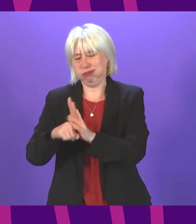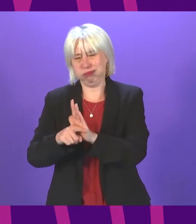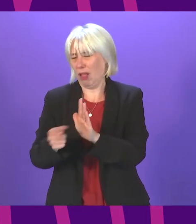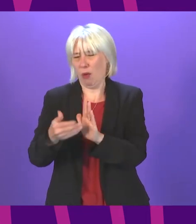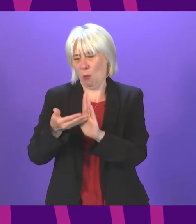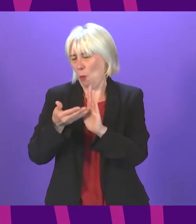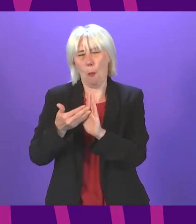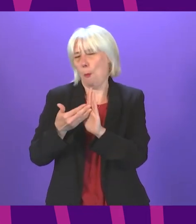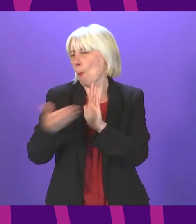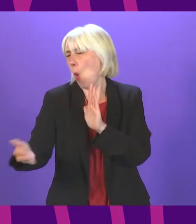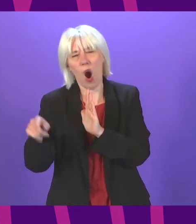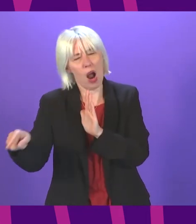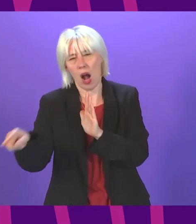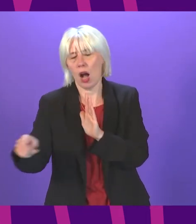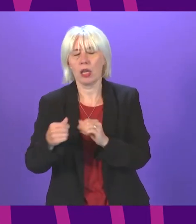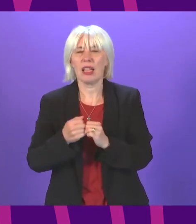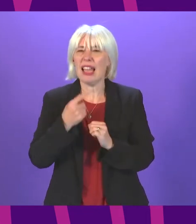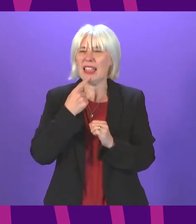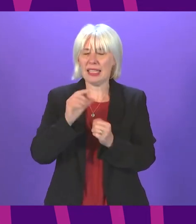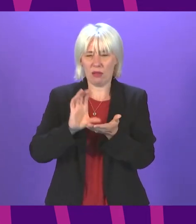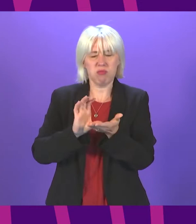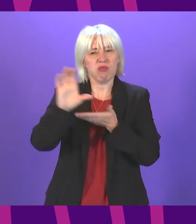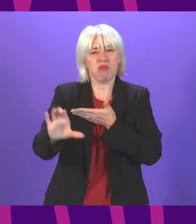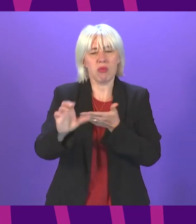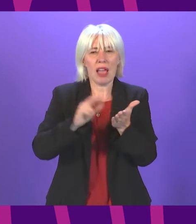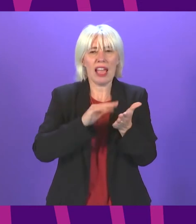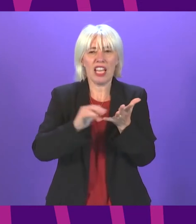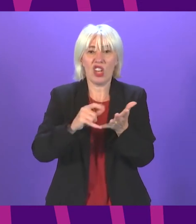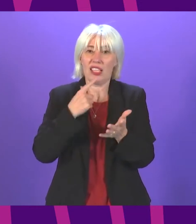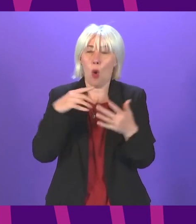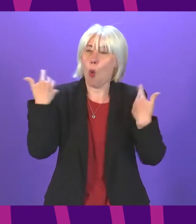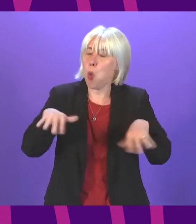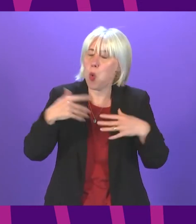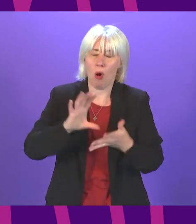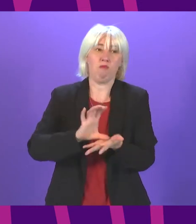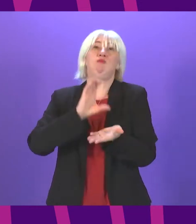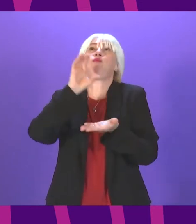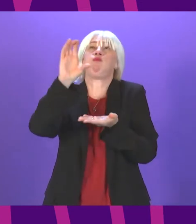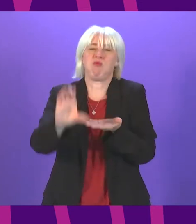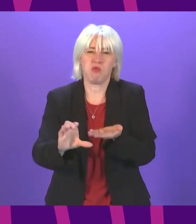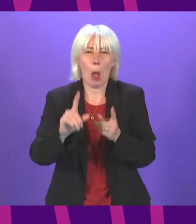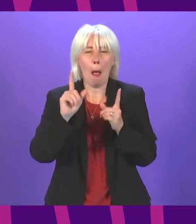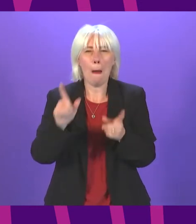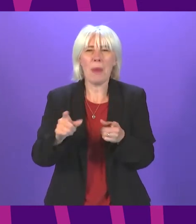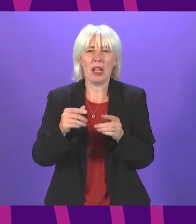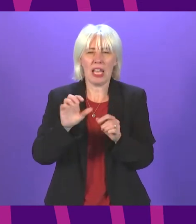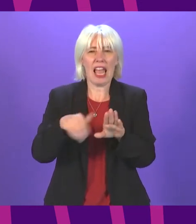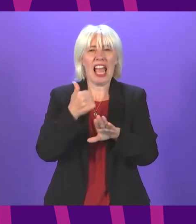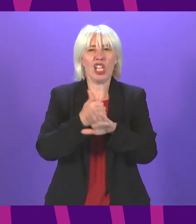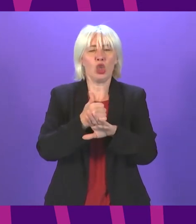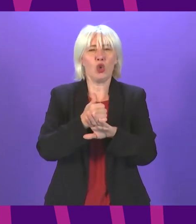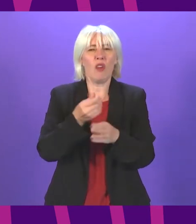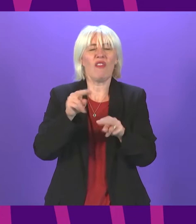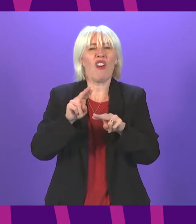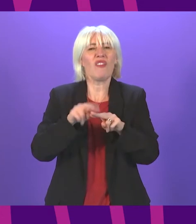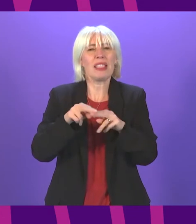The First Minister describes her investment in the NHS as a record investment. However, the Institute for Fiscal Studies made clear during the